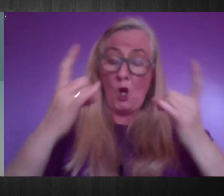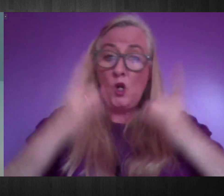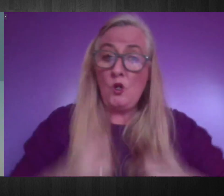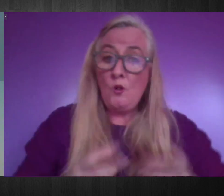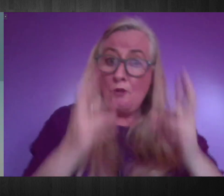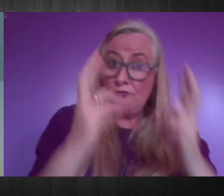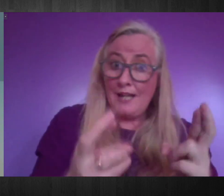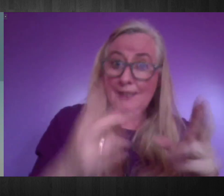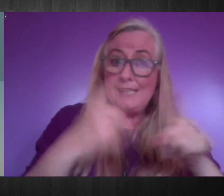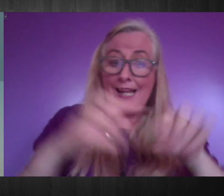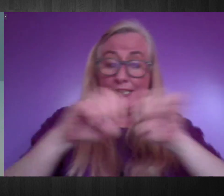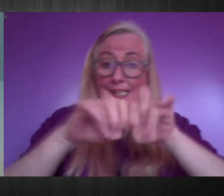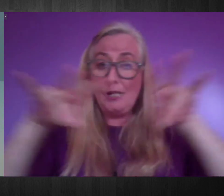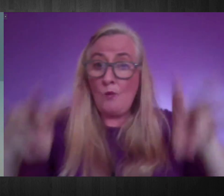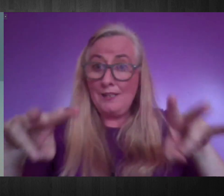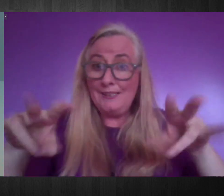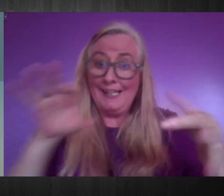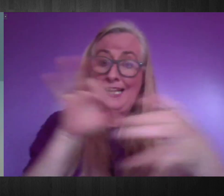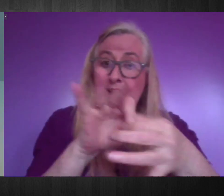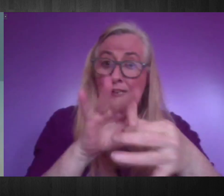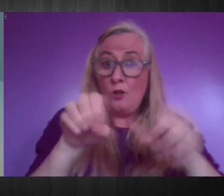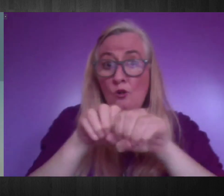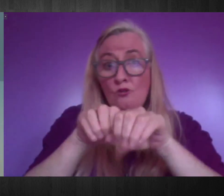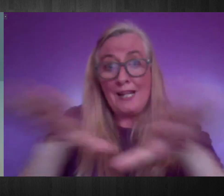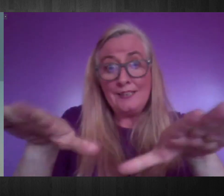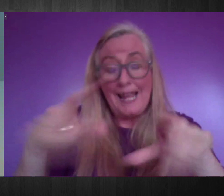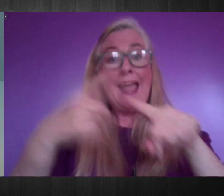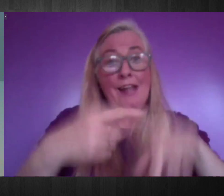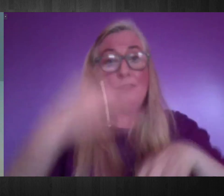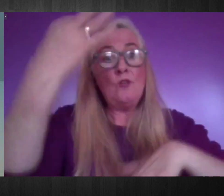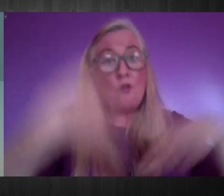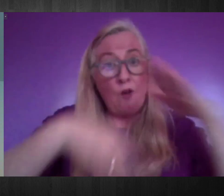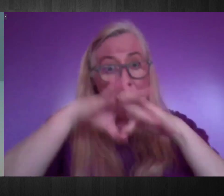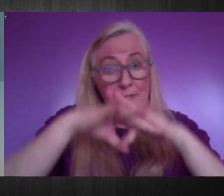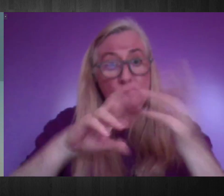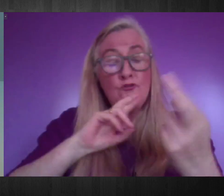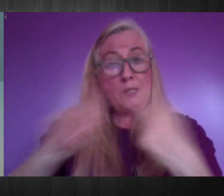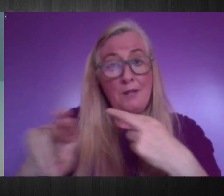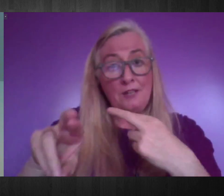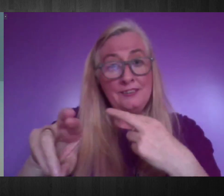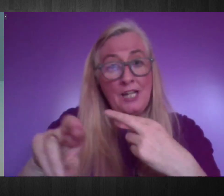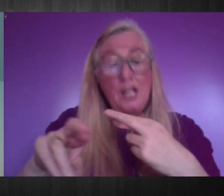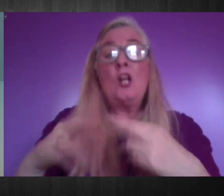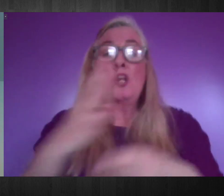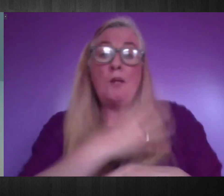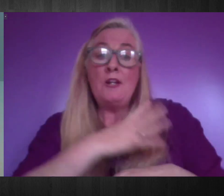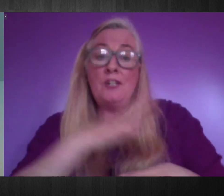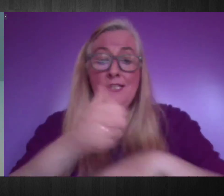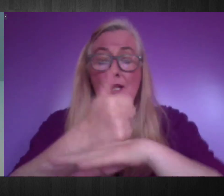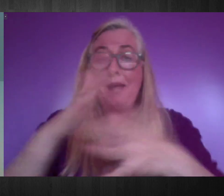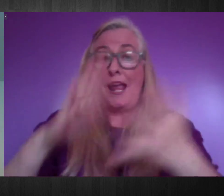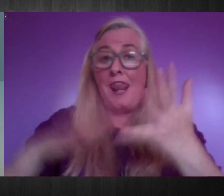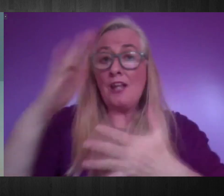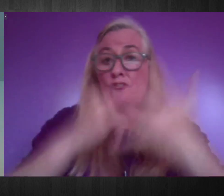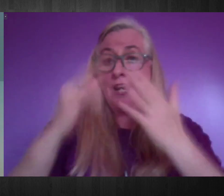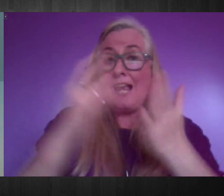implications of the crisis and the State's response. The Commission last year established a Disability Advisory